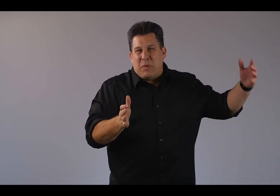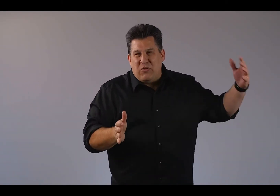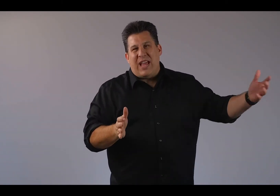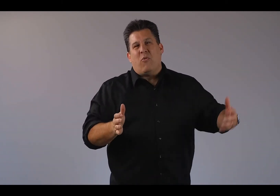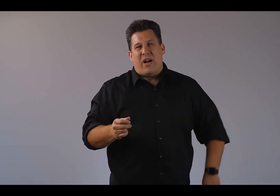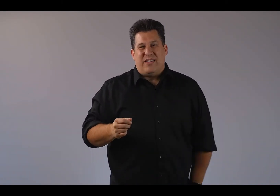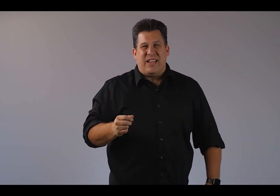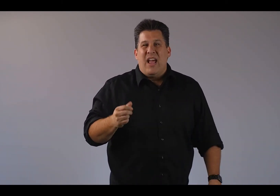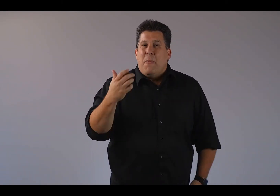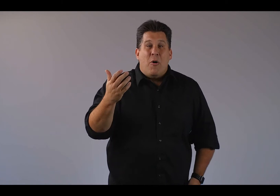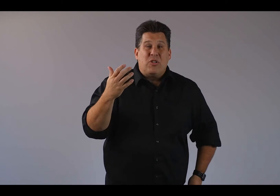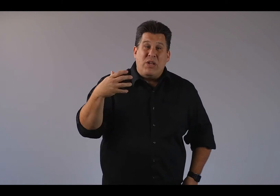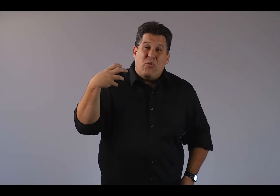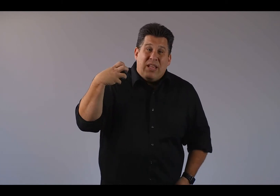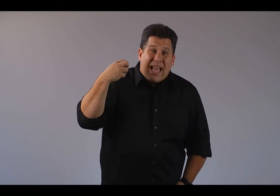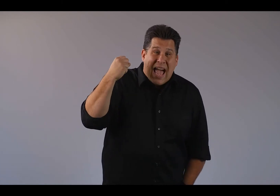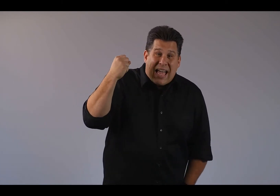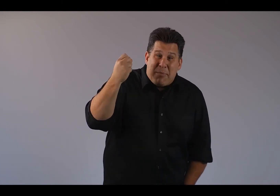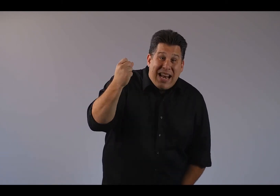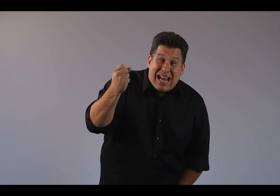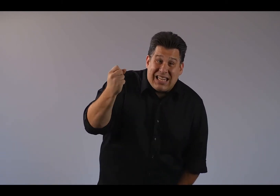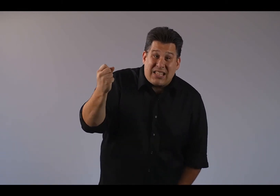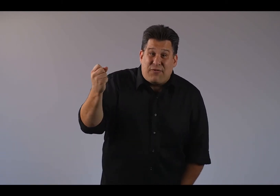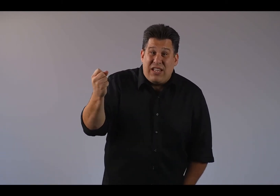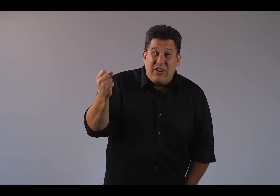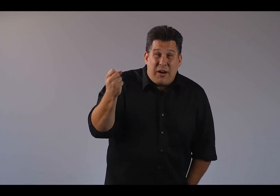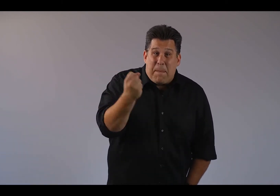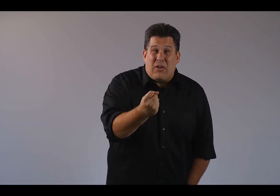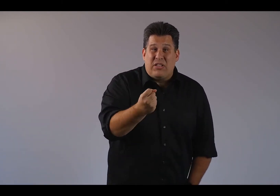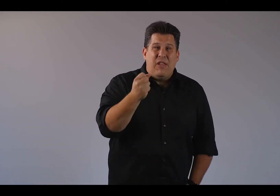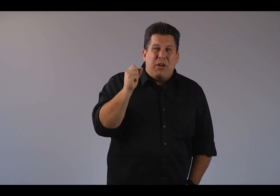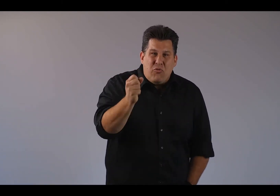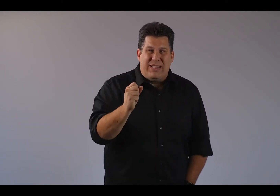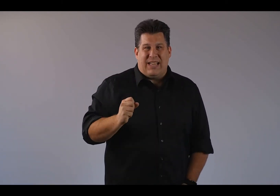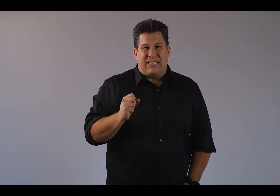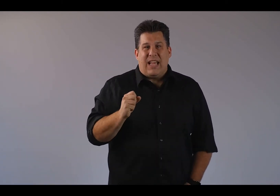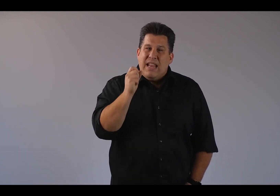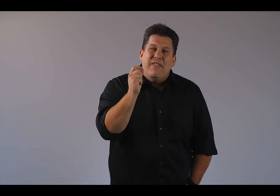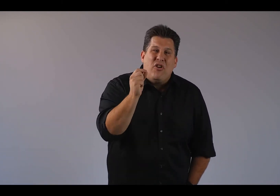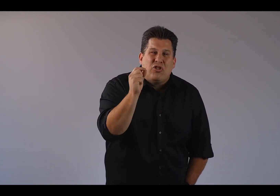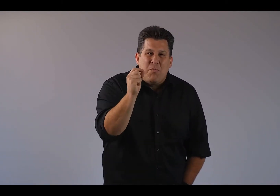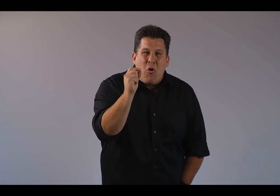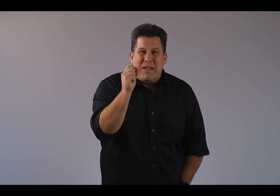but you take a walk instead. Moments when you might act lustfully or impulsively, but you resist. And in those moments,